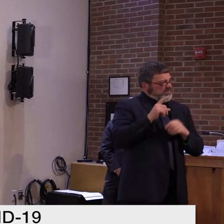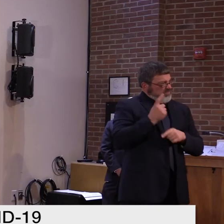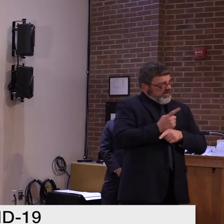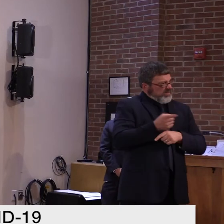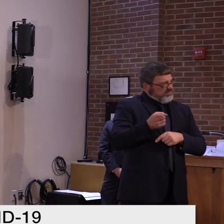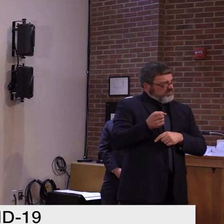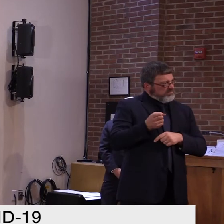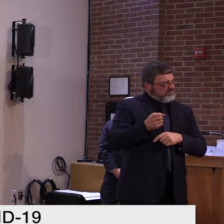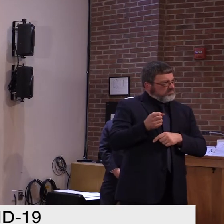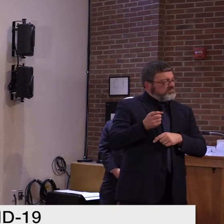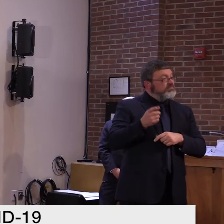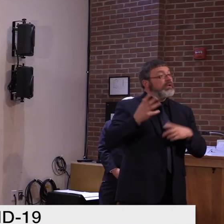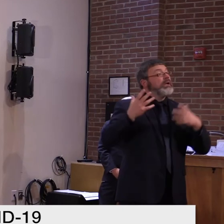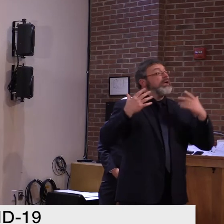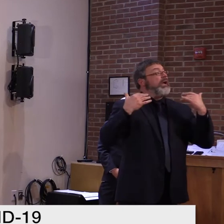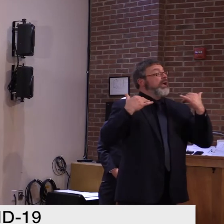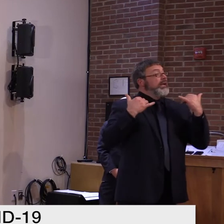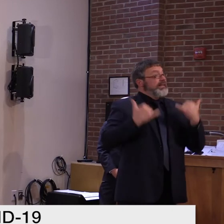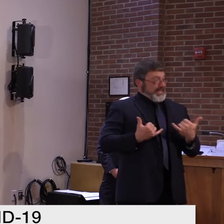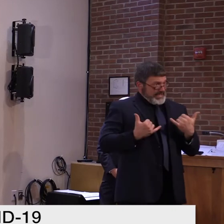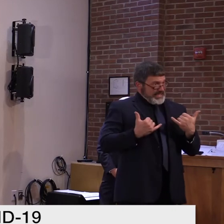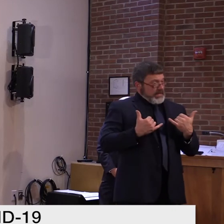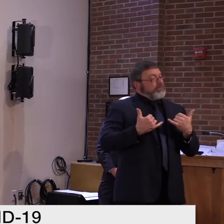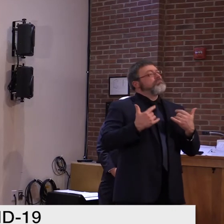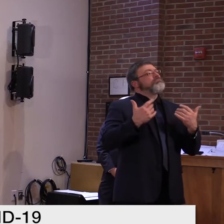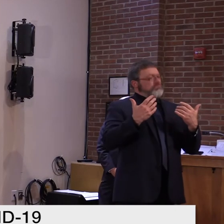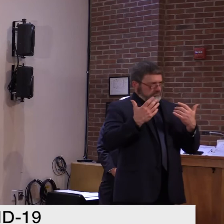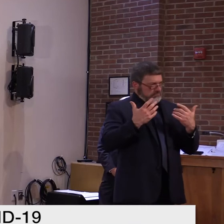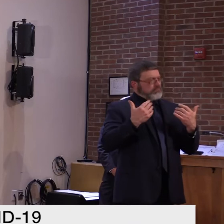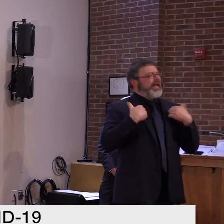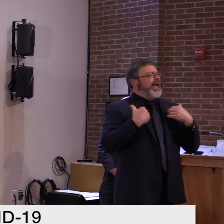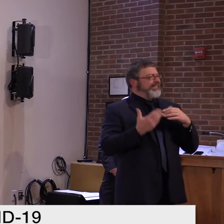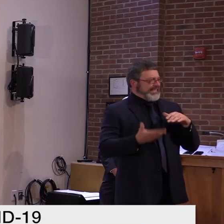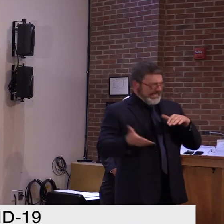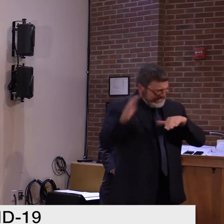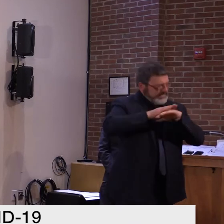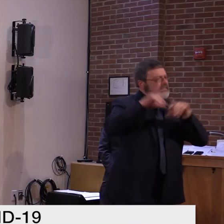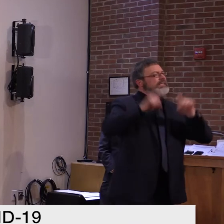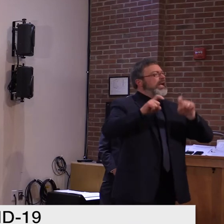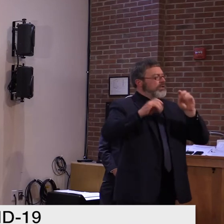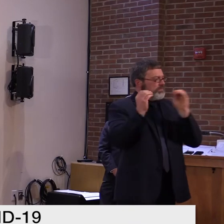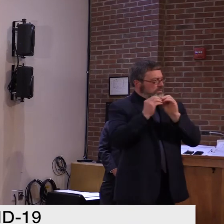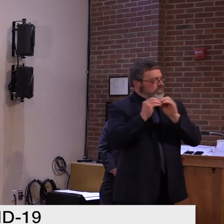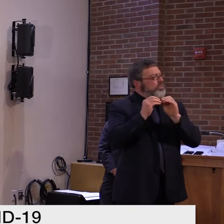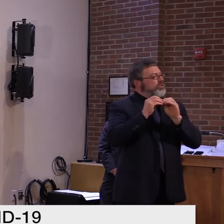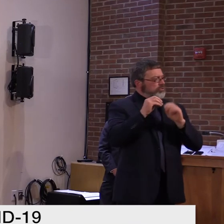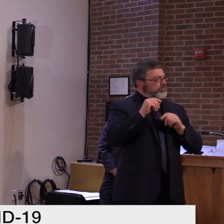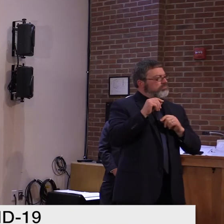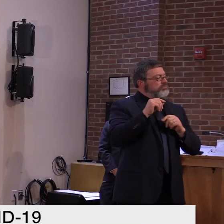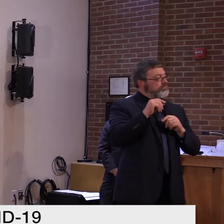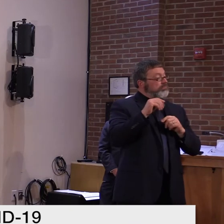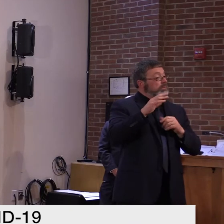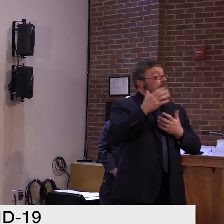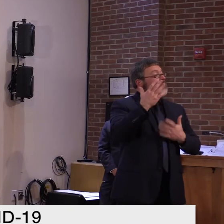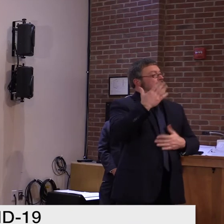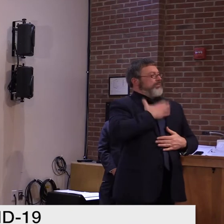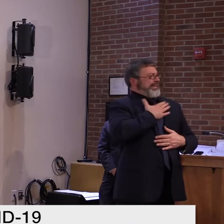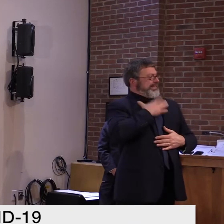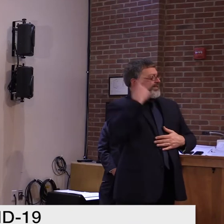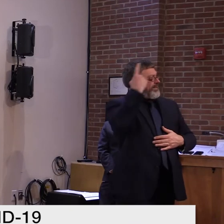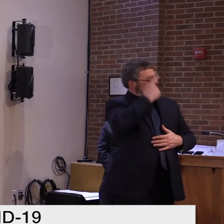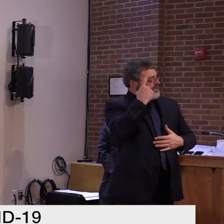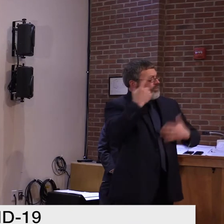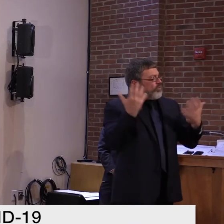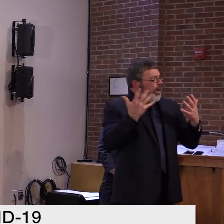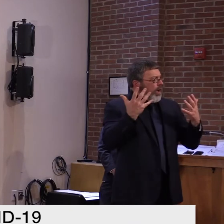more cases we're catching and the virus load is actually lower right now? Or do we have, um, more virus now and we're getting